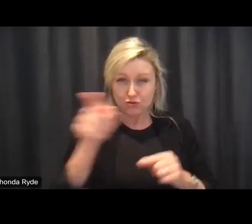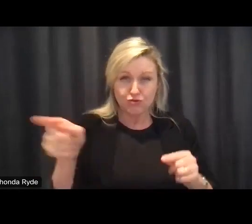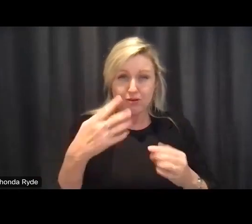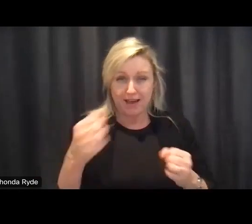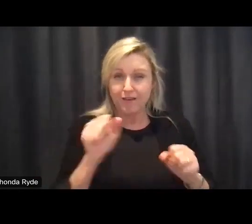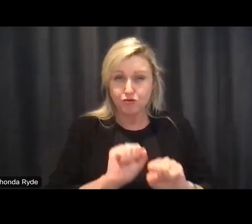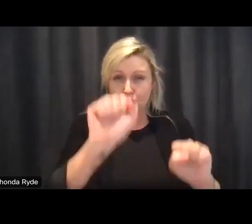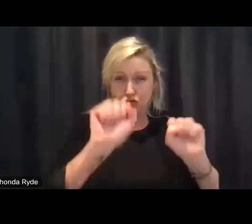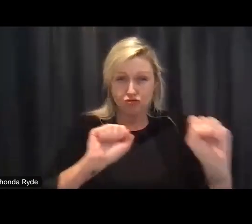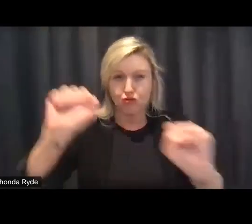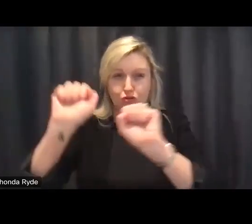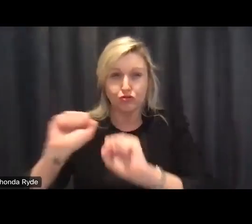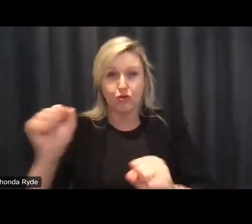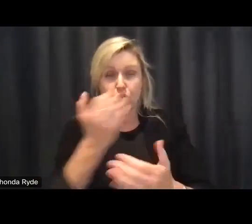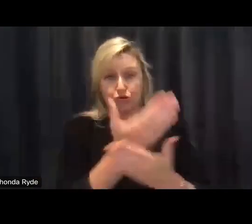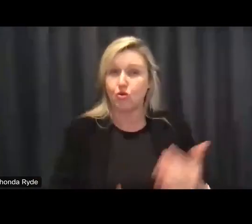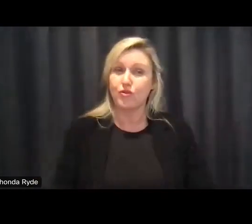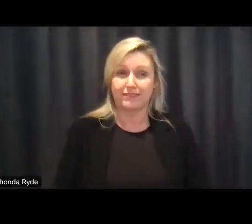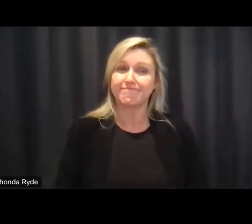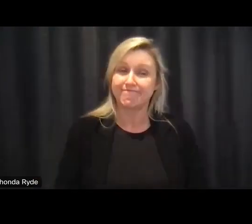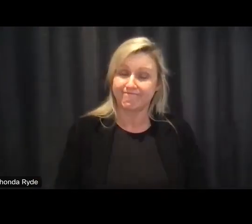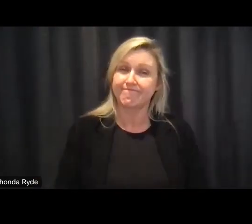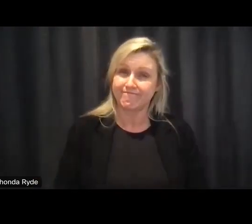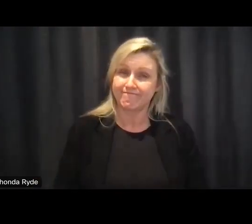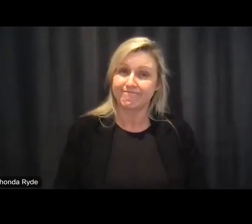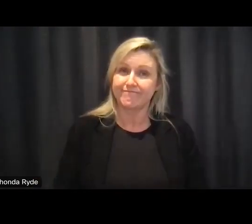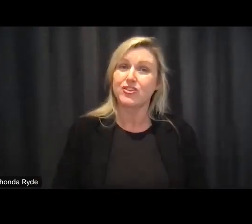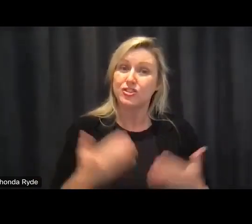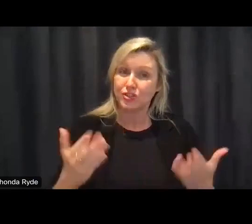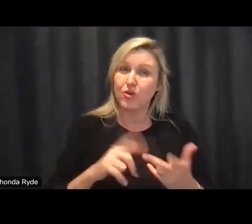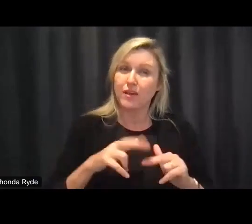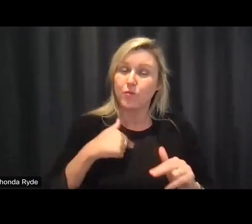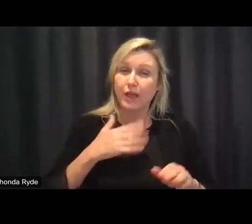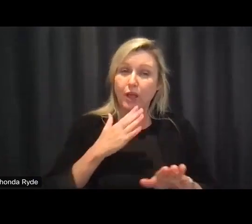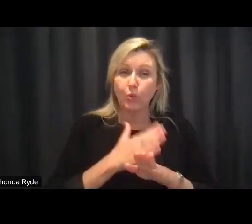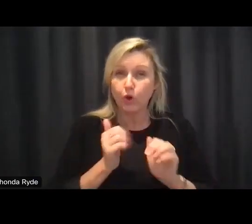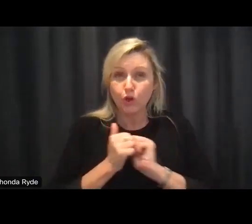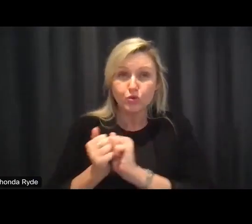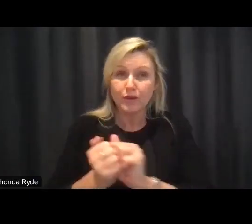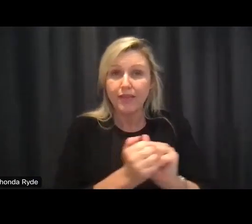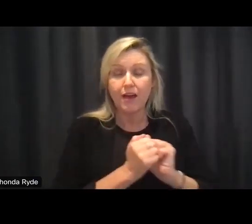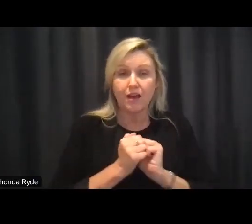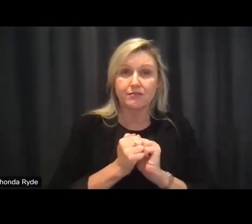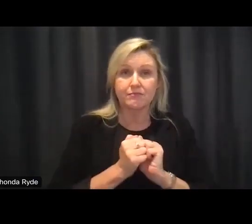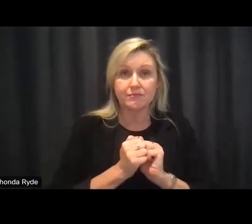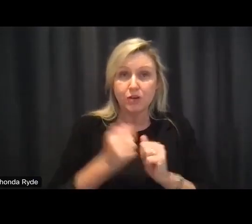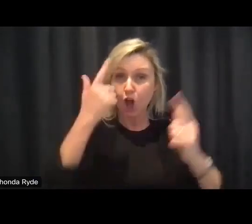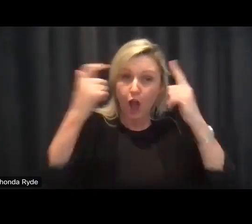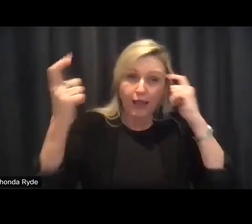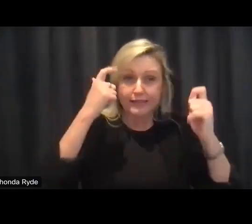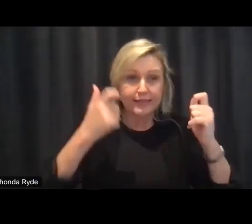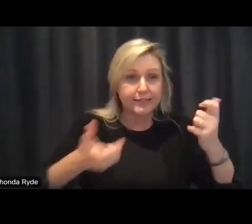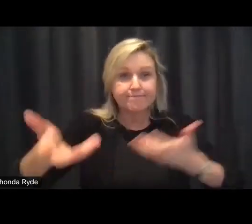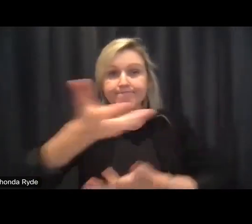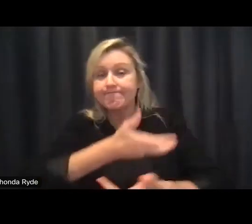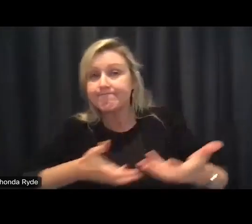so i think if we cooperate if we work together share ideas if we